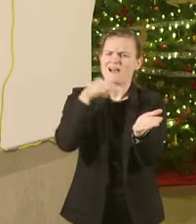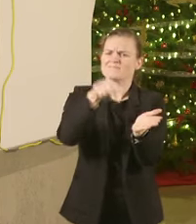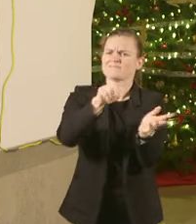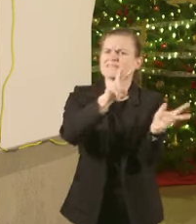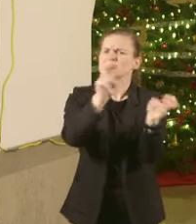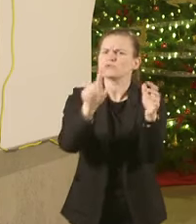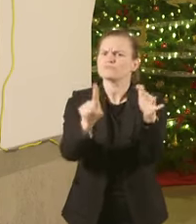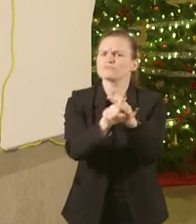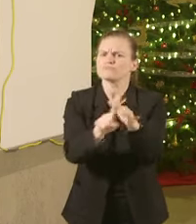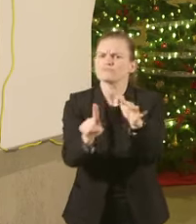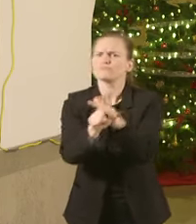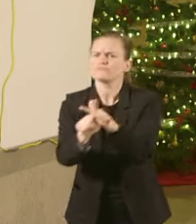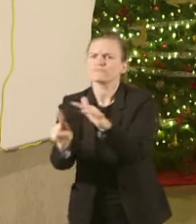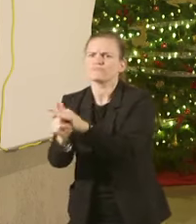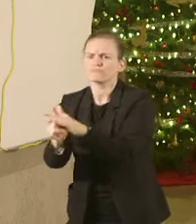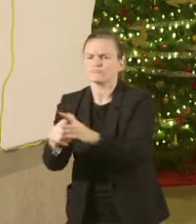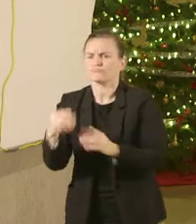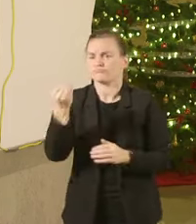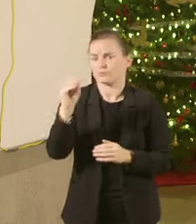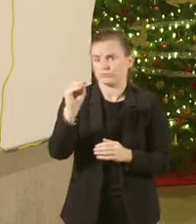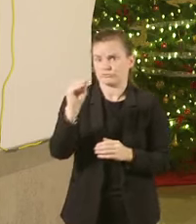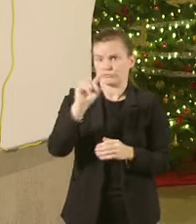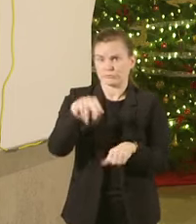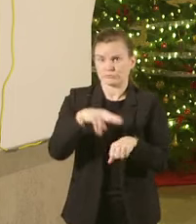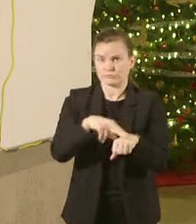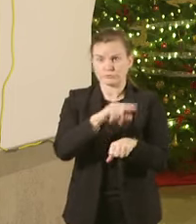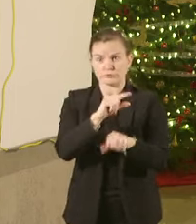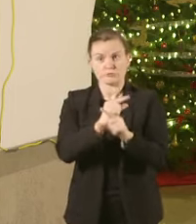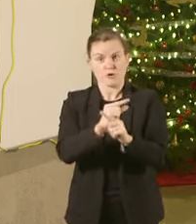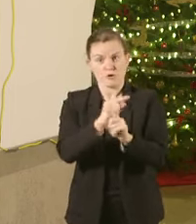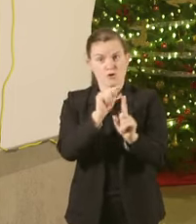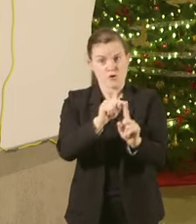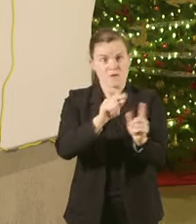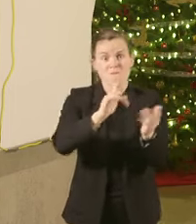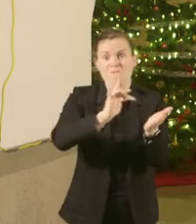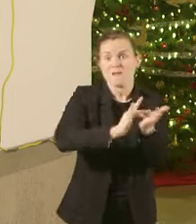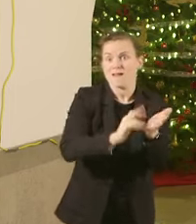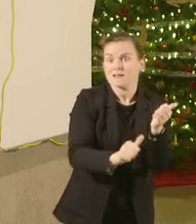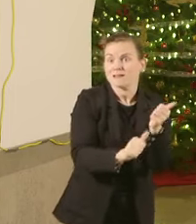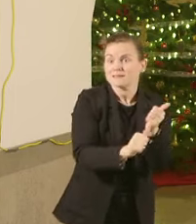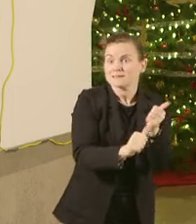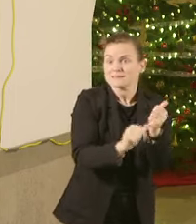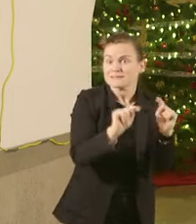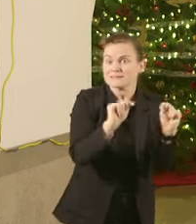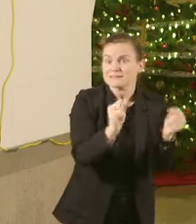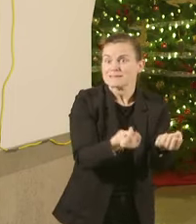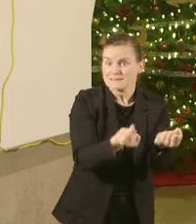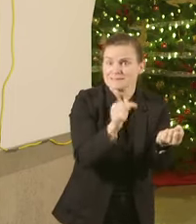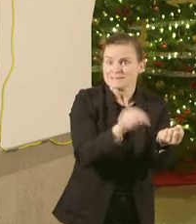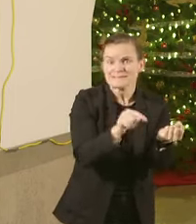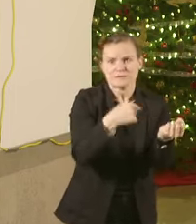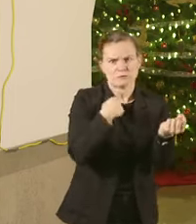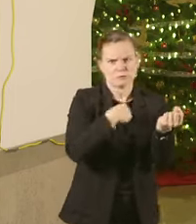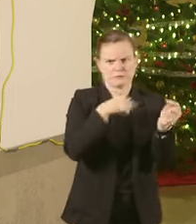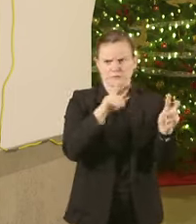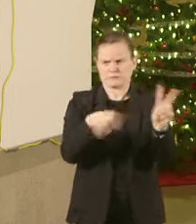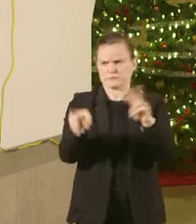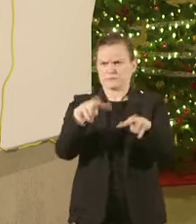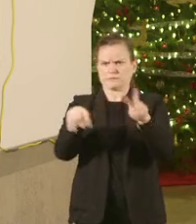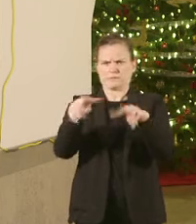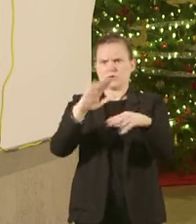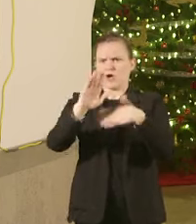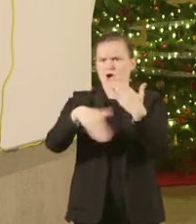disaster medical assistance team are already being utilized and we continue to exhaust all other